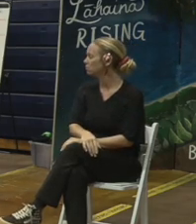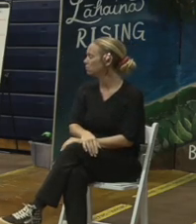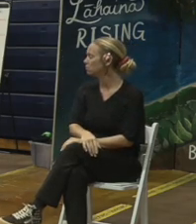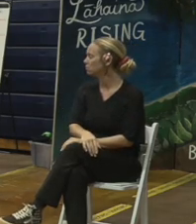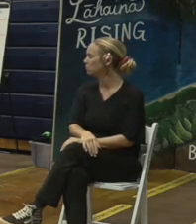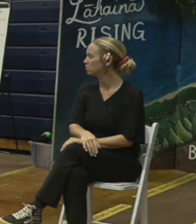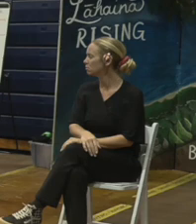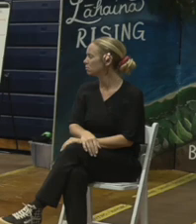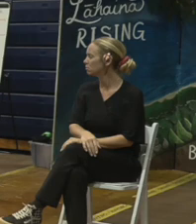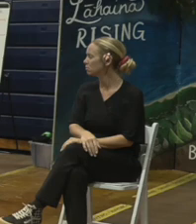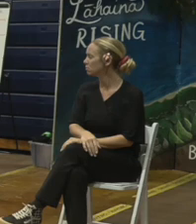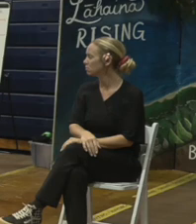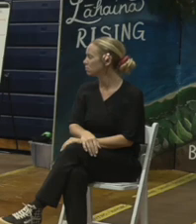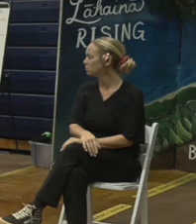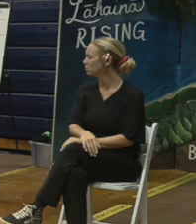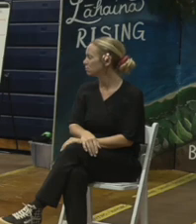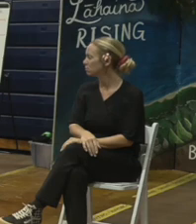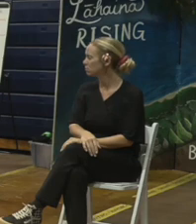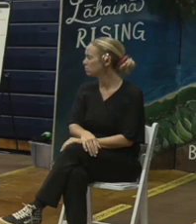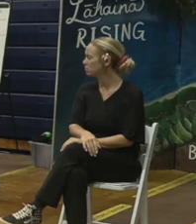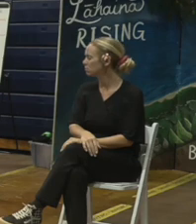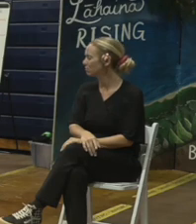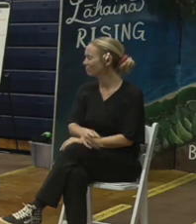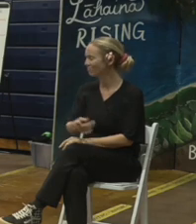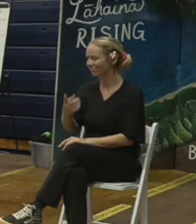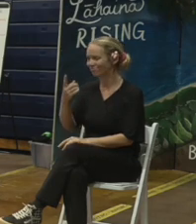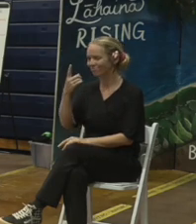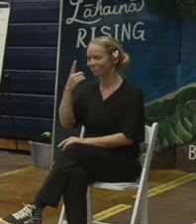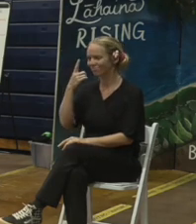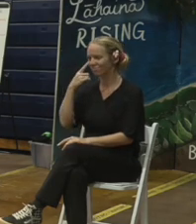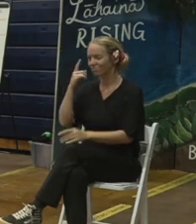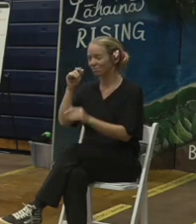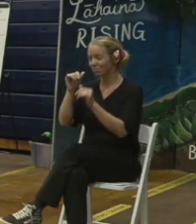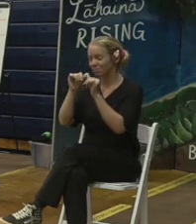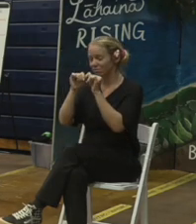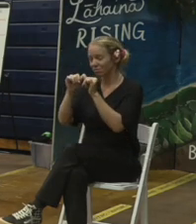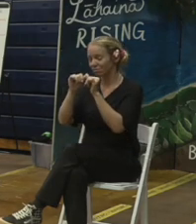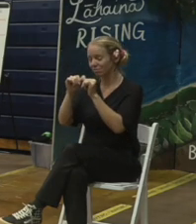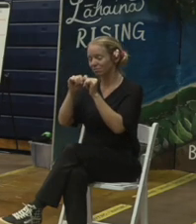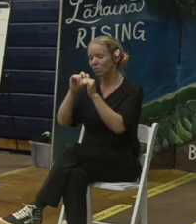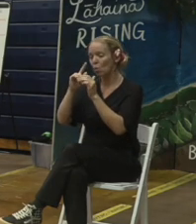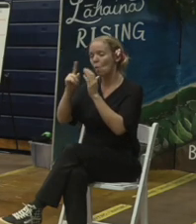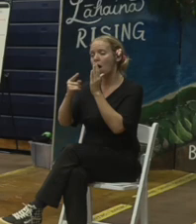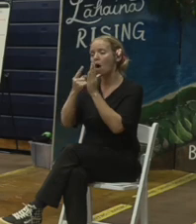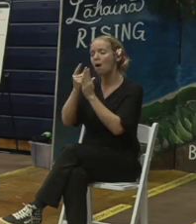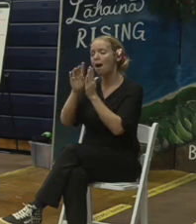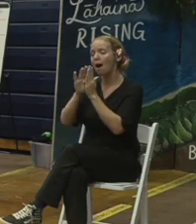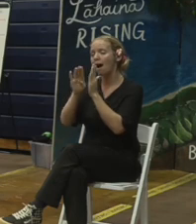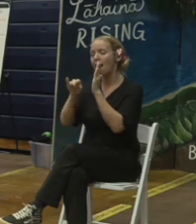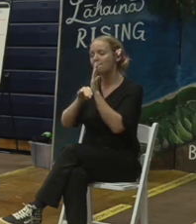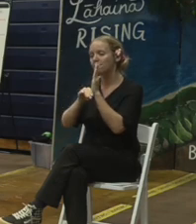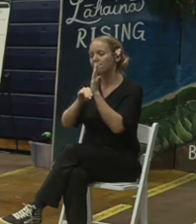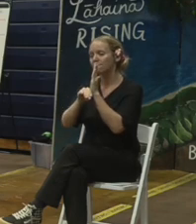we have been at it for about almost an hour and a half we're going to keep going a little bit I will tell you that some of you wrote